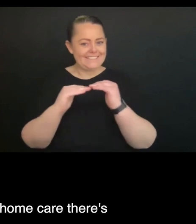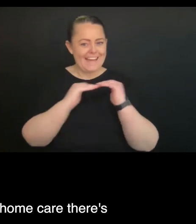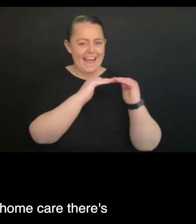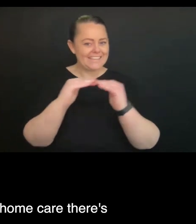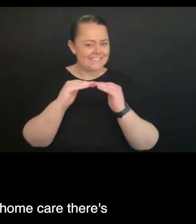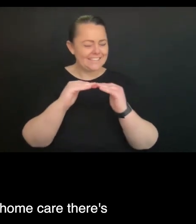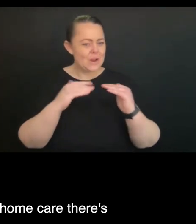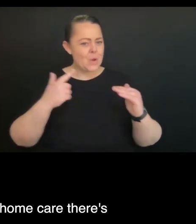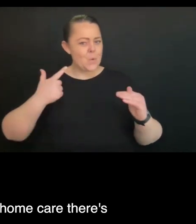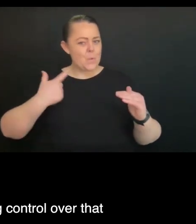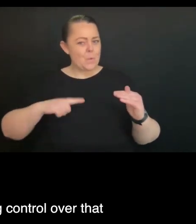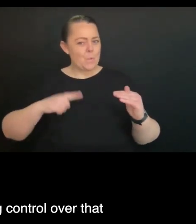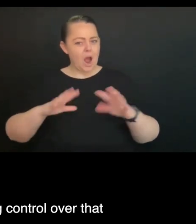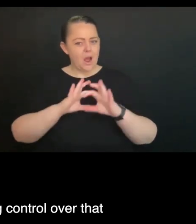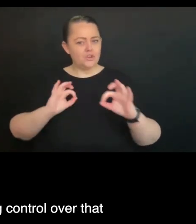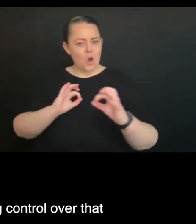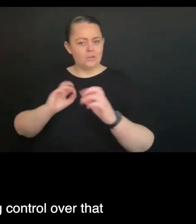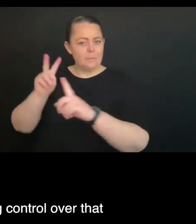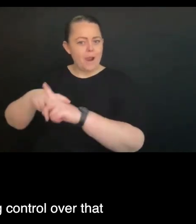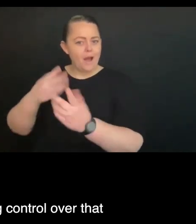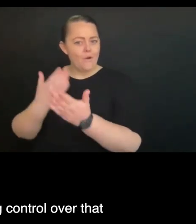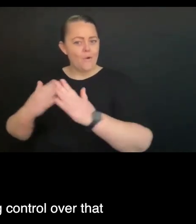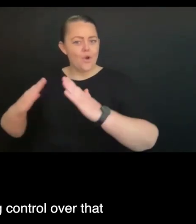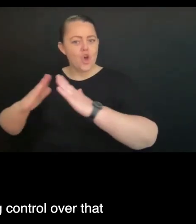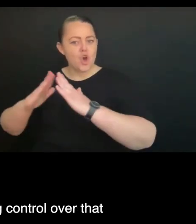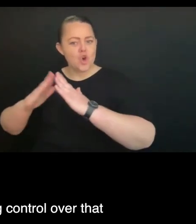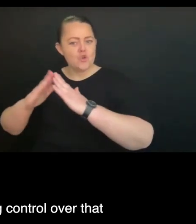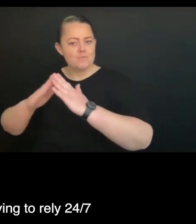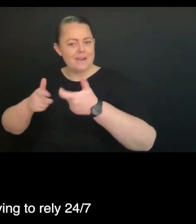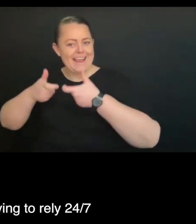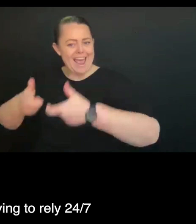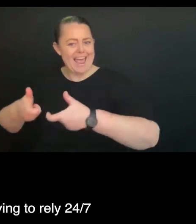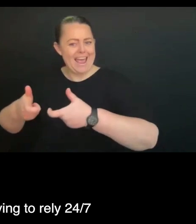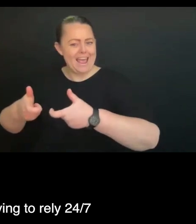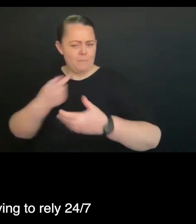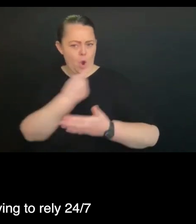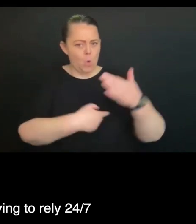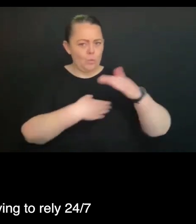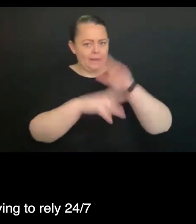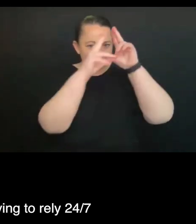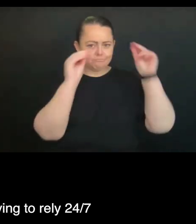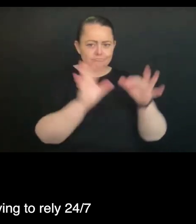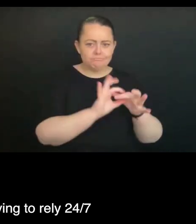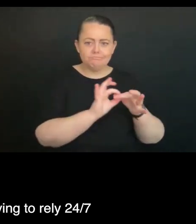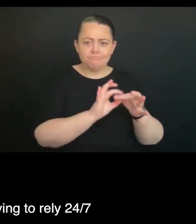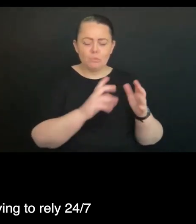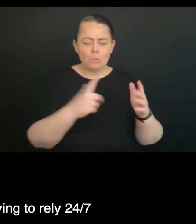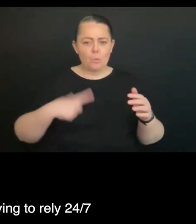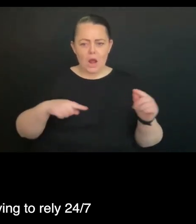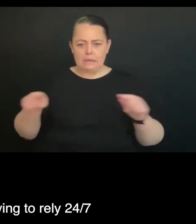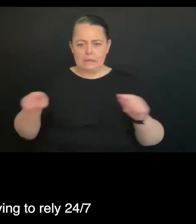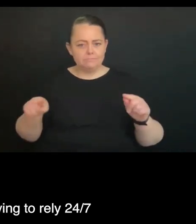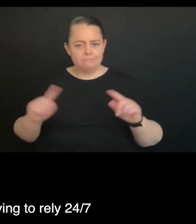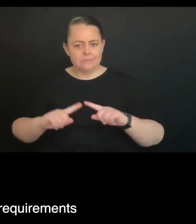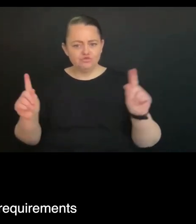the context of home care, there's still an emphasis on people having control over that environment, as distinct from having to rely